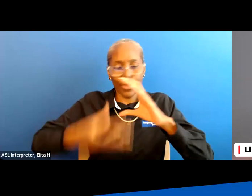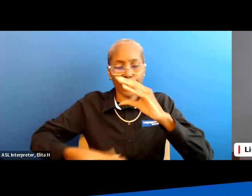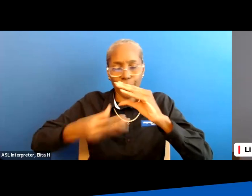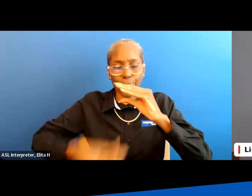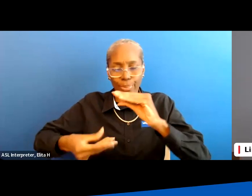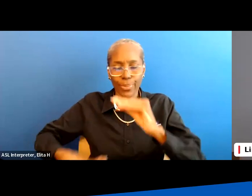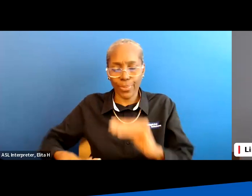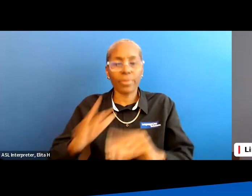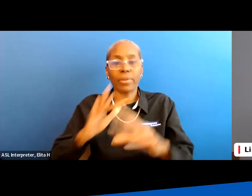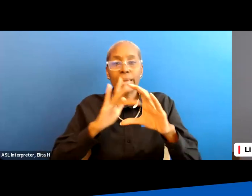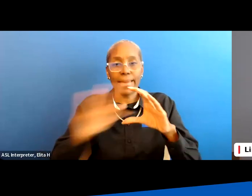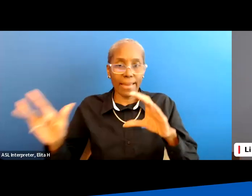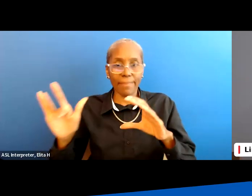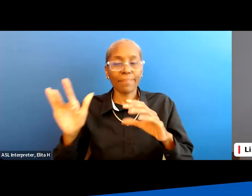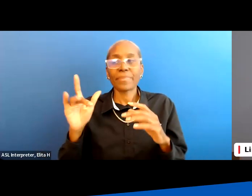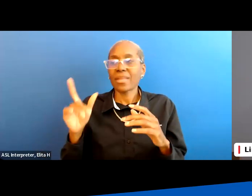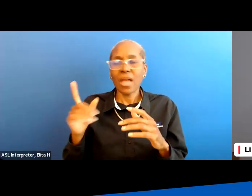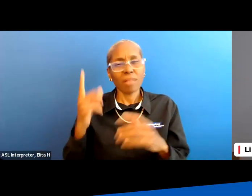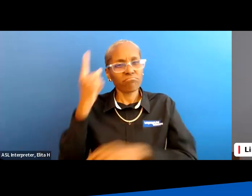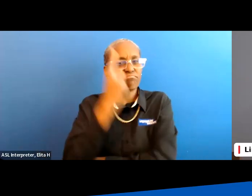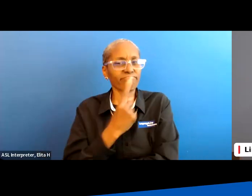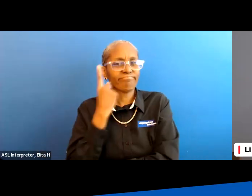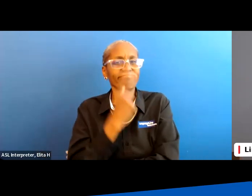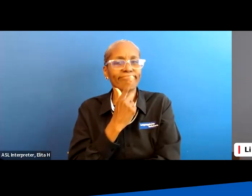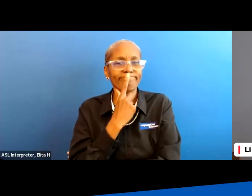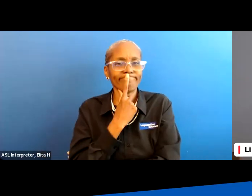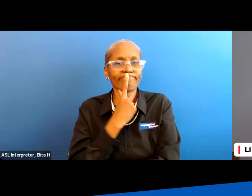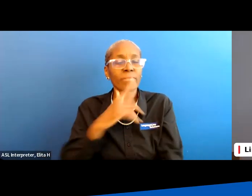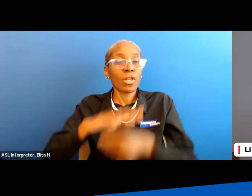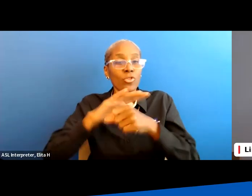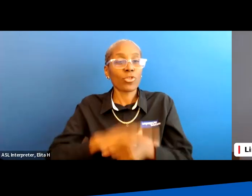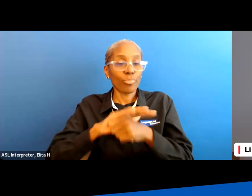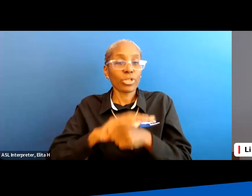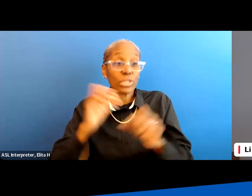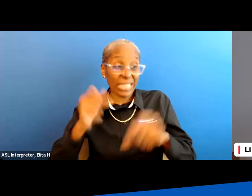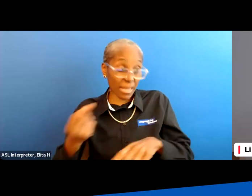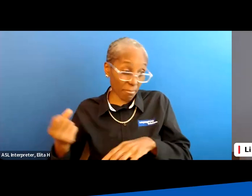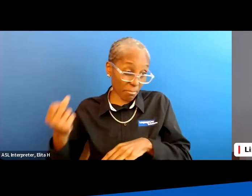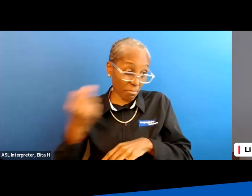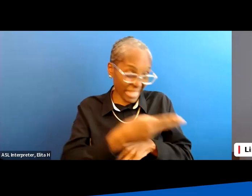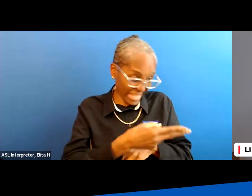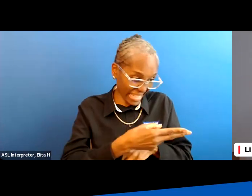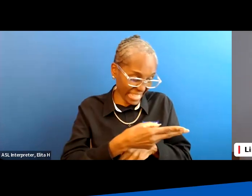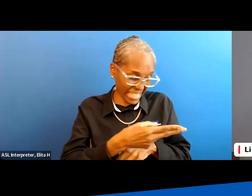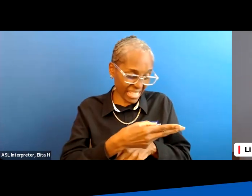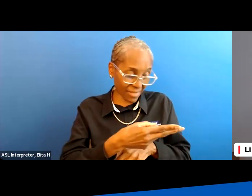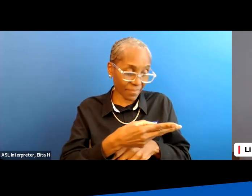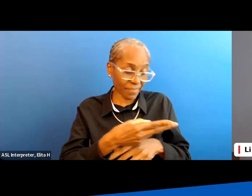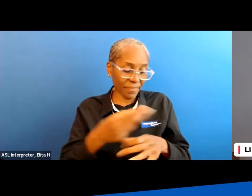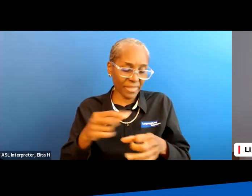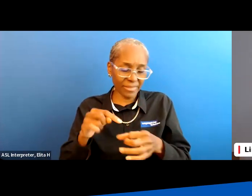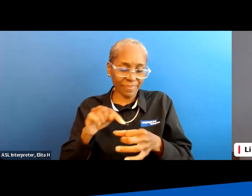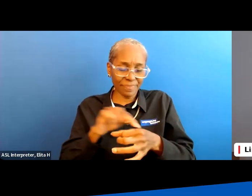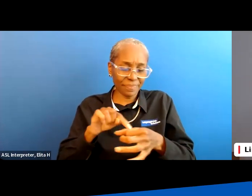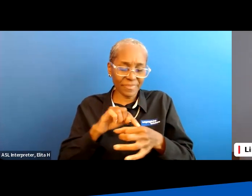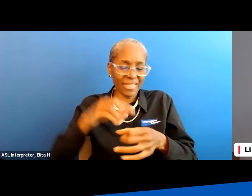suck it out of the bladder i have to wonder if the pressure can overcome the pressure in that uh